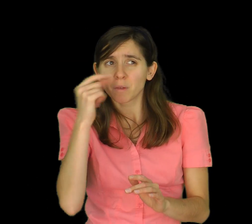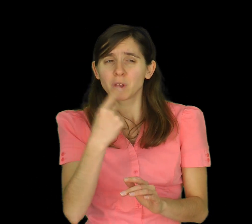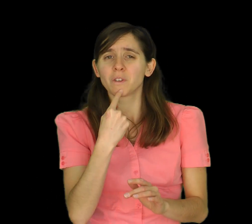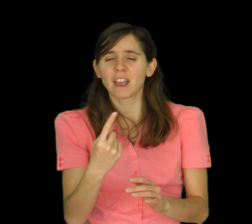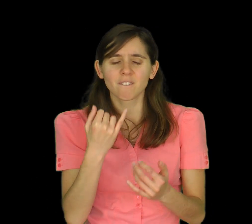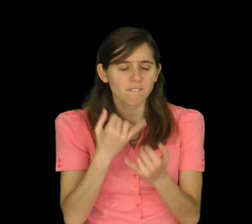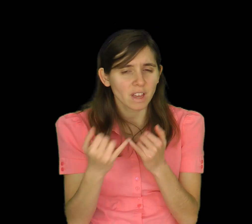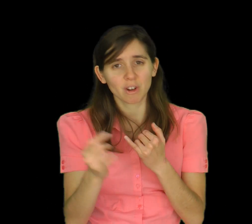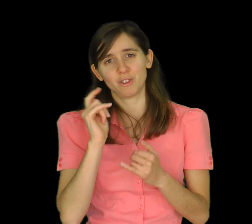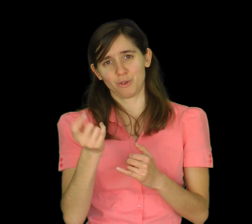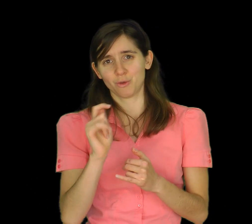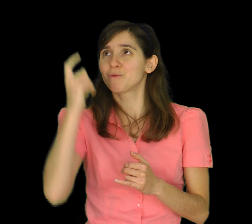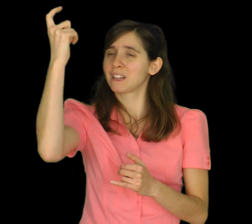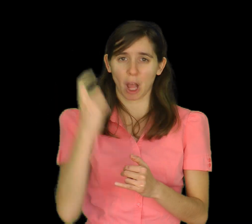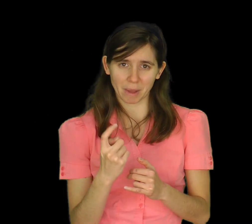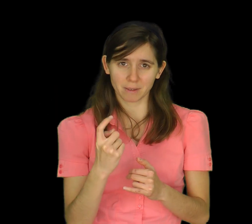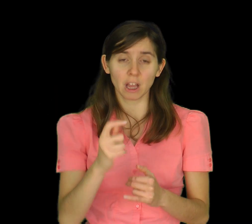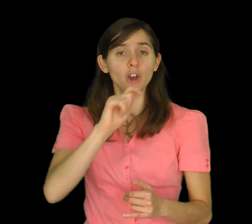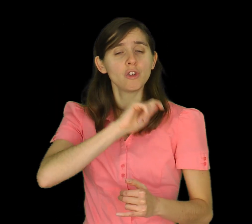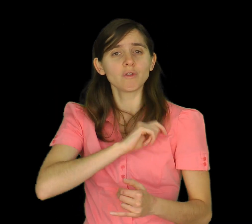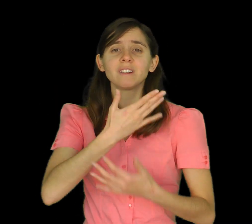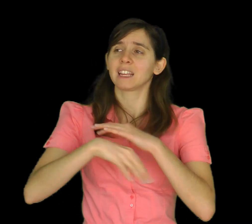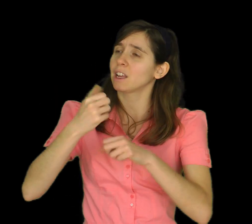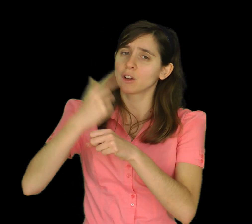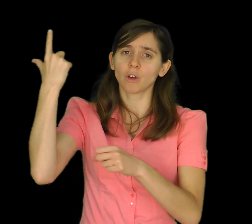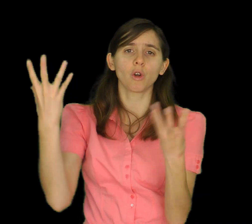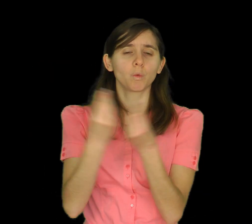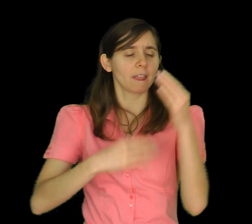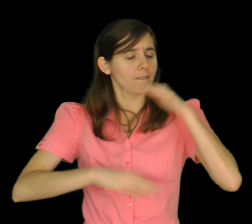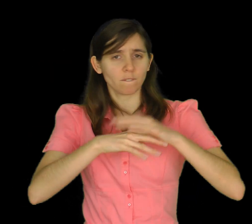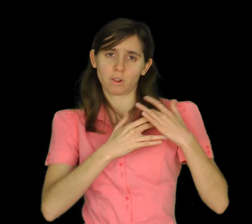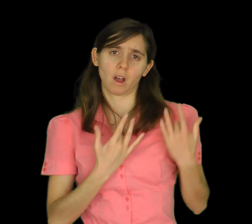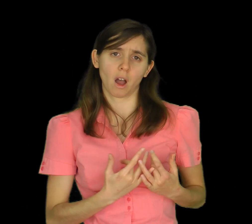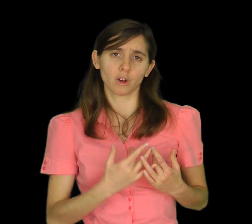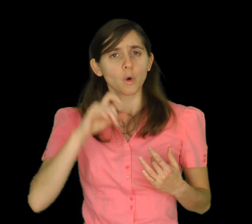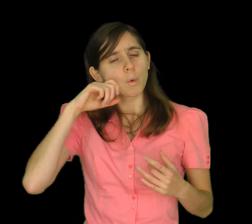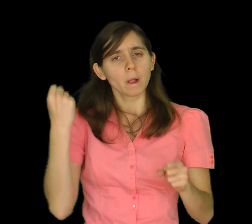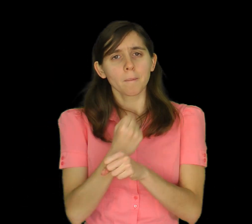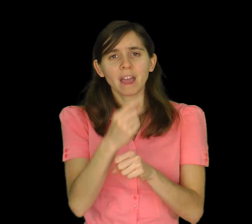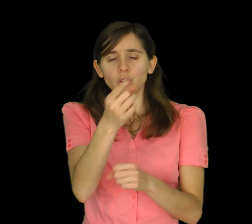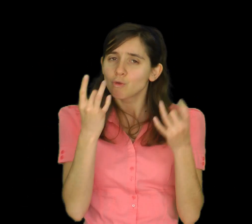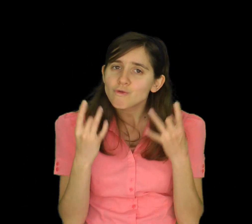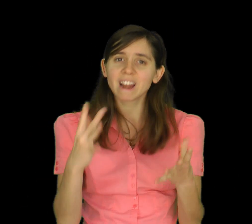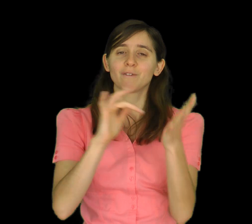very soon. Trusting in God with all your heart will make you ready for that day.